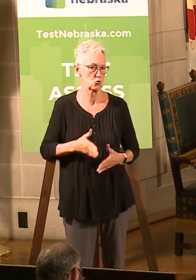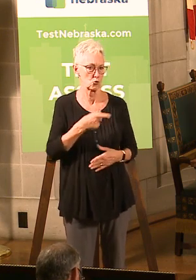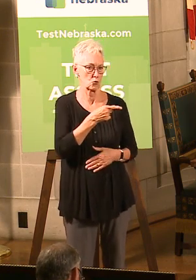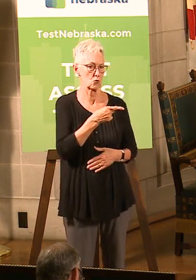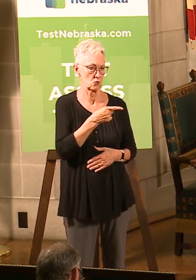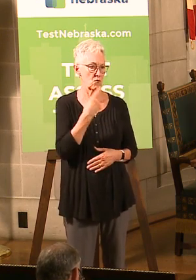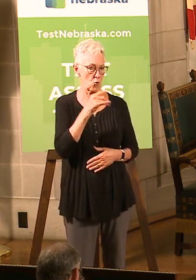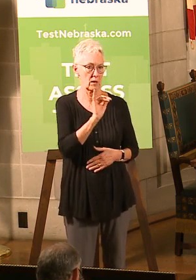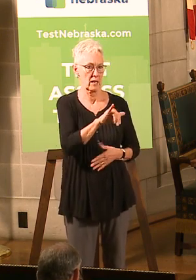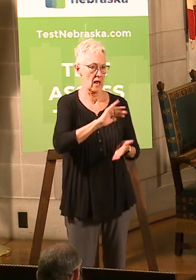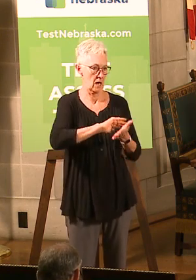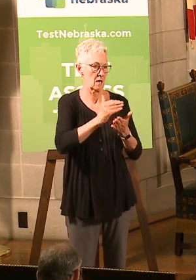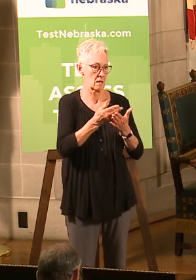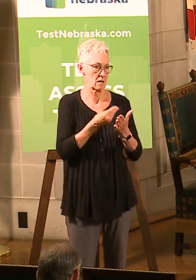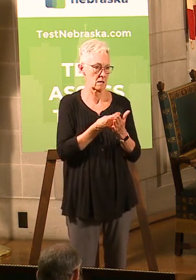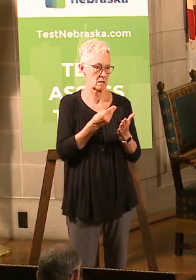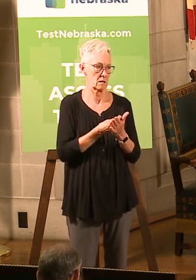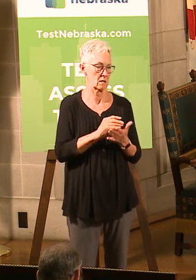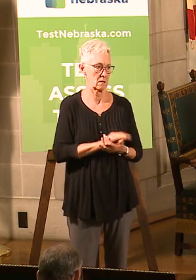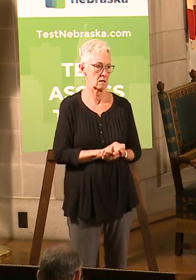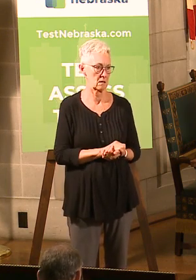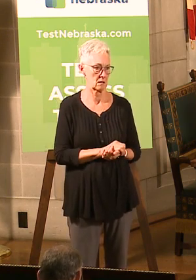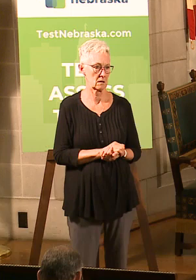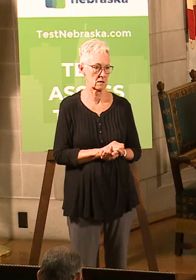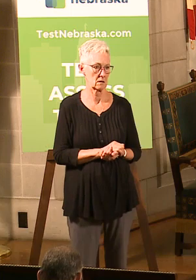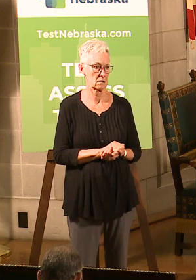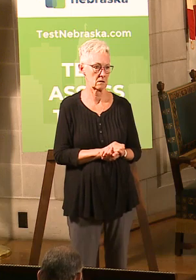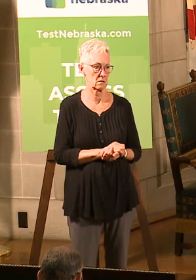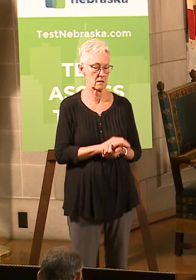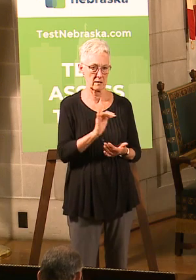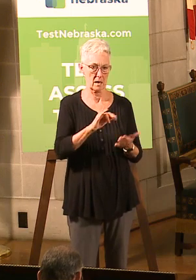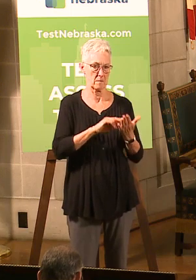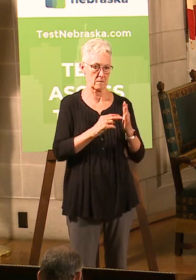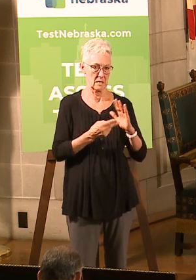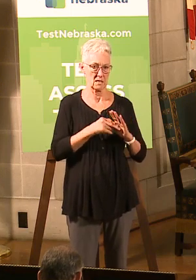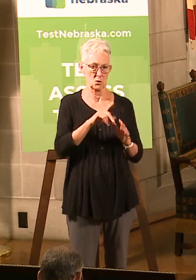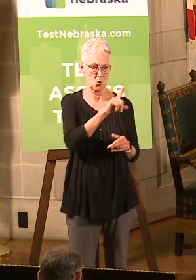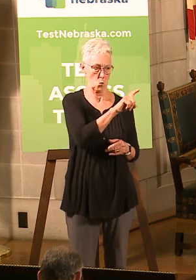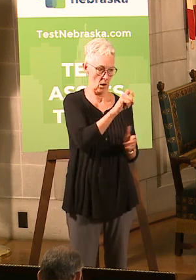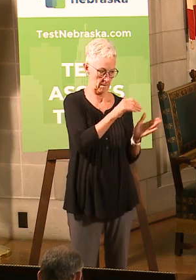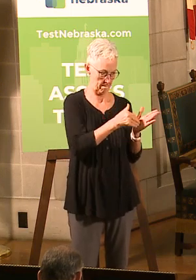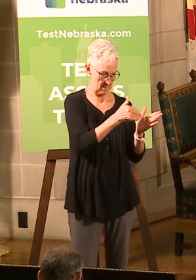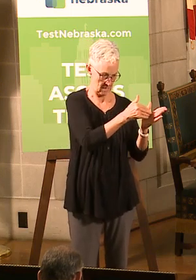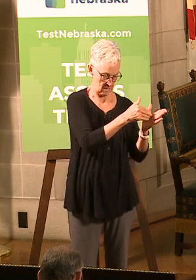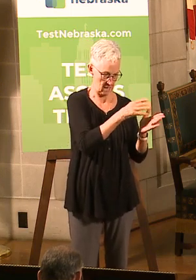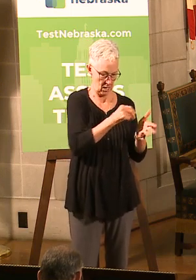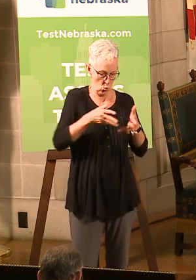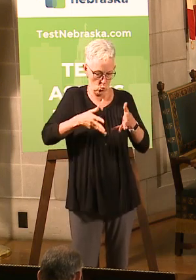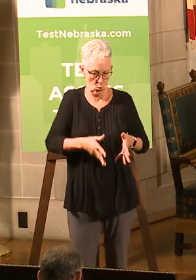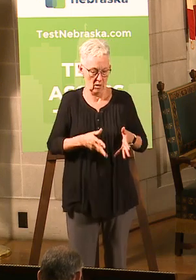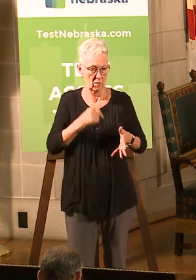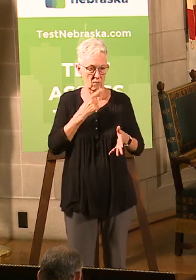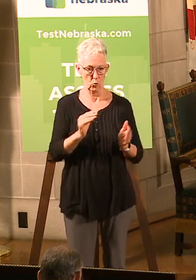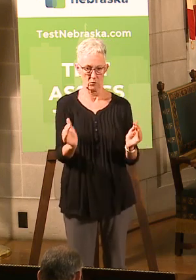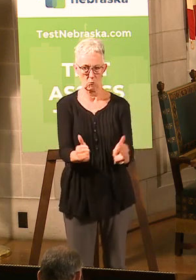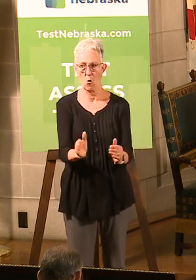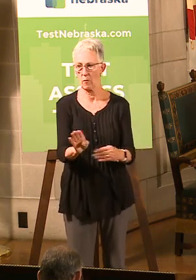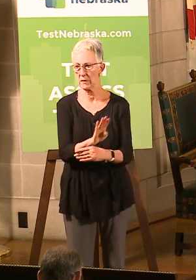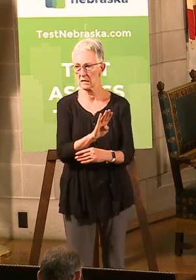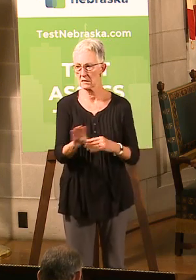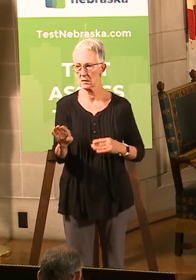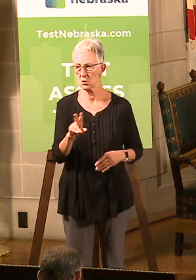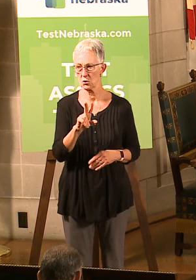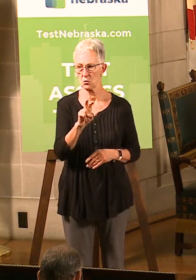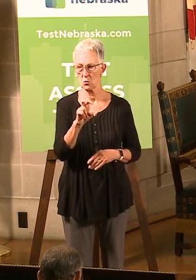So that would be utilizing the $100 million, and then the remainder for the small business would be for the